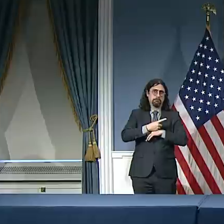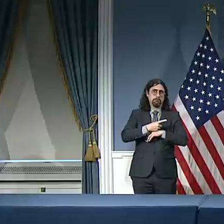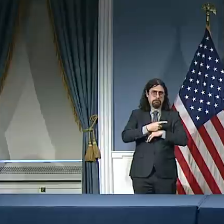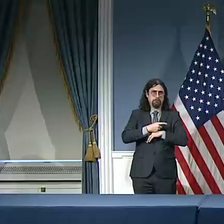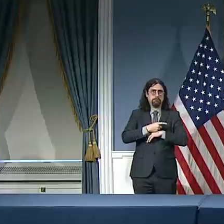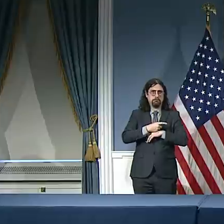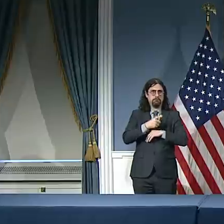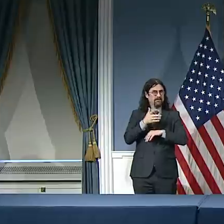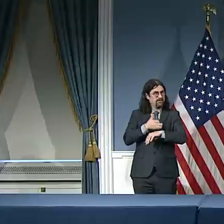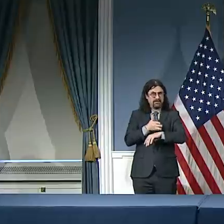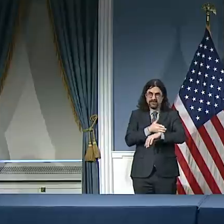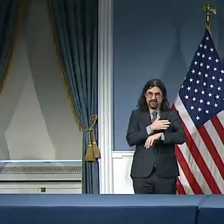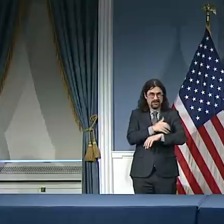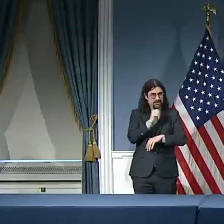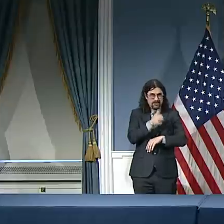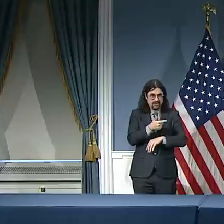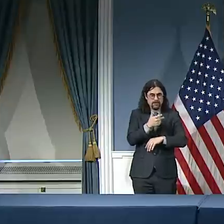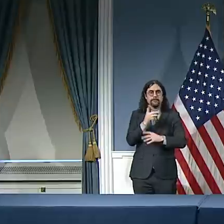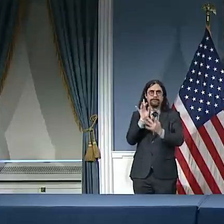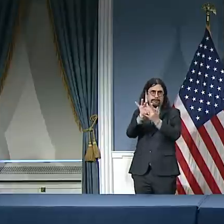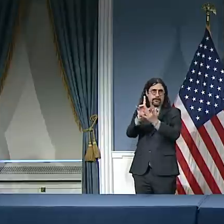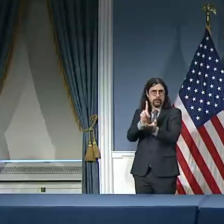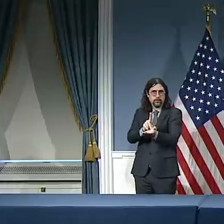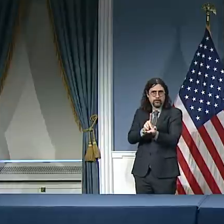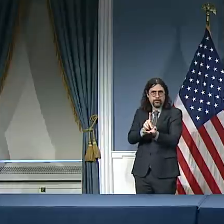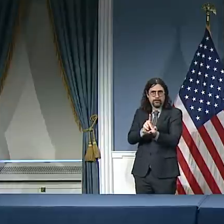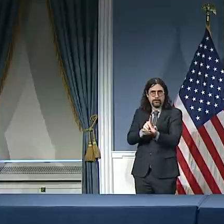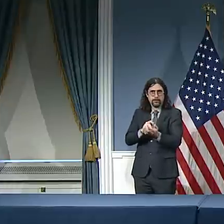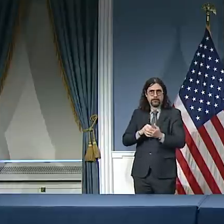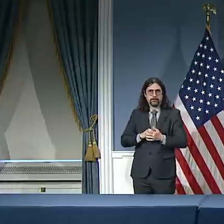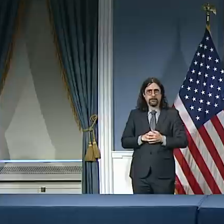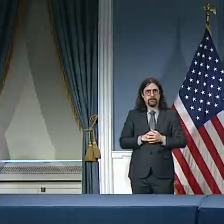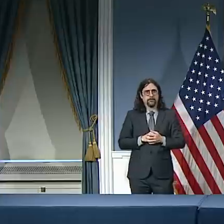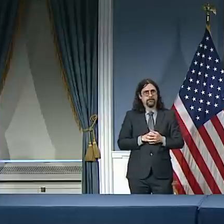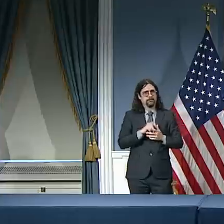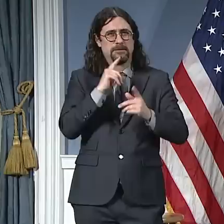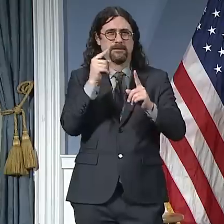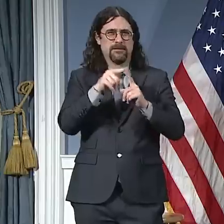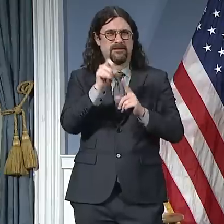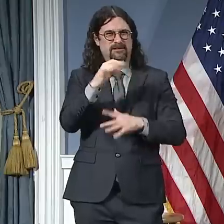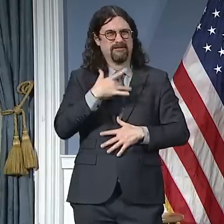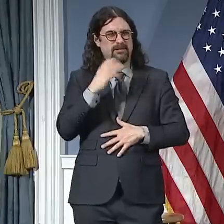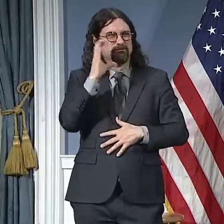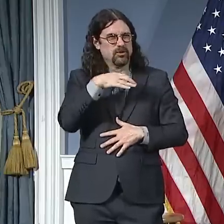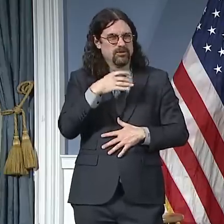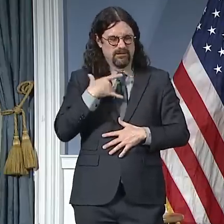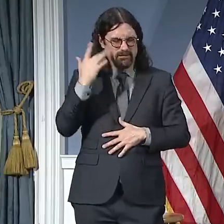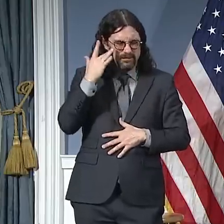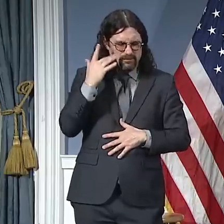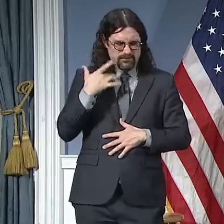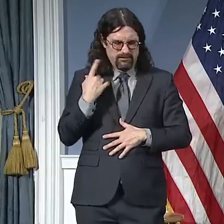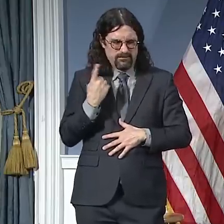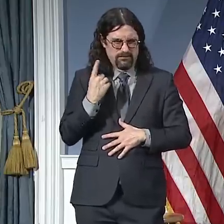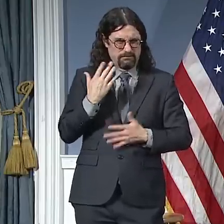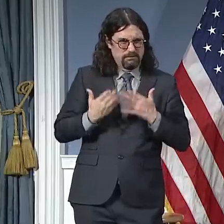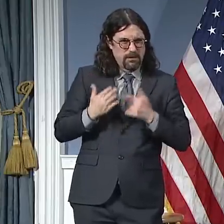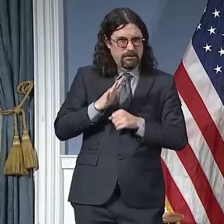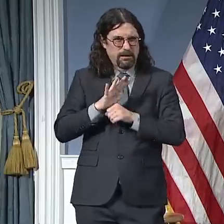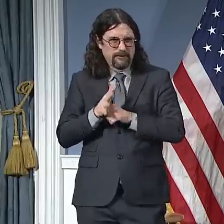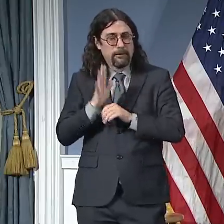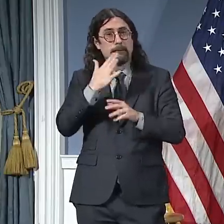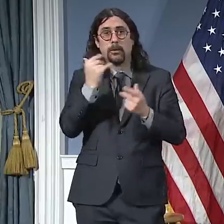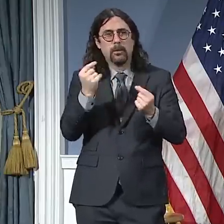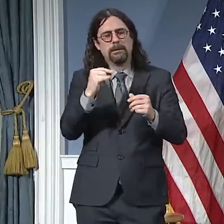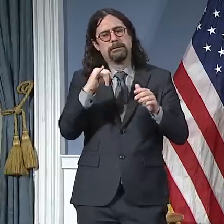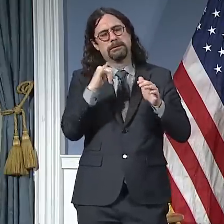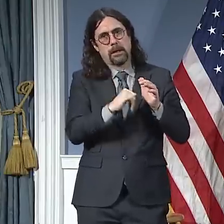cycle of transmission is stay home. Thank you, doctor. Who's next? Next up, we have